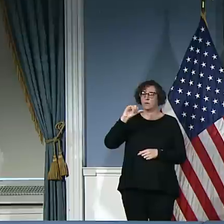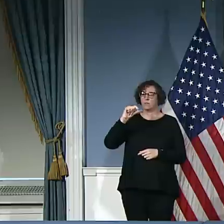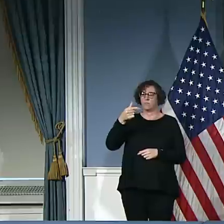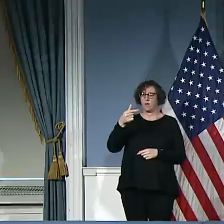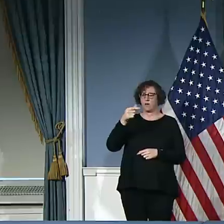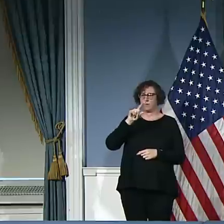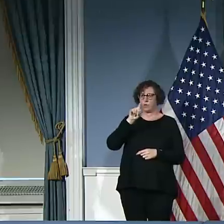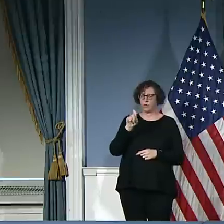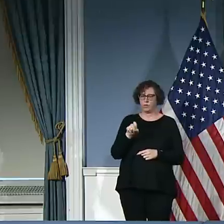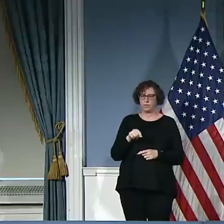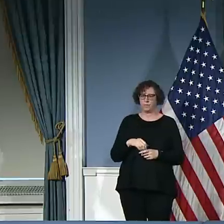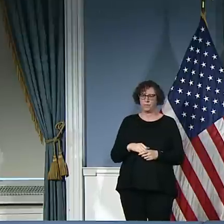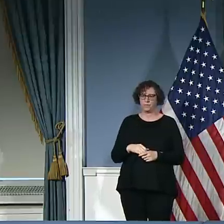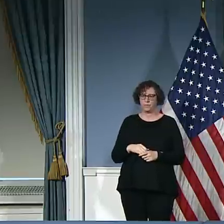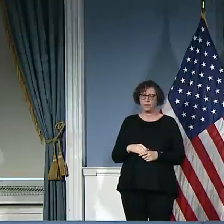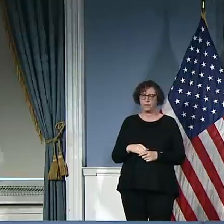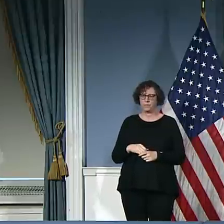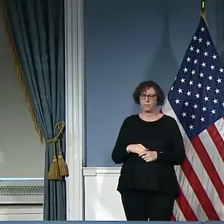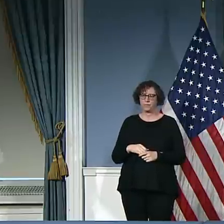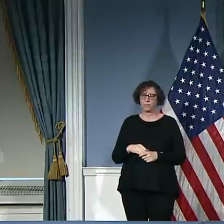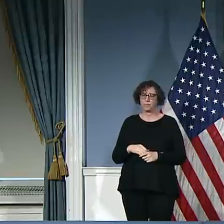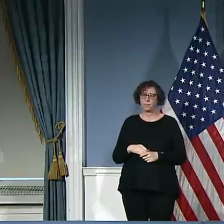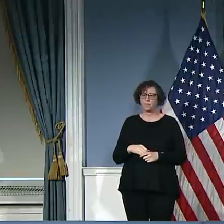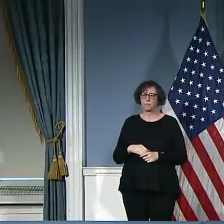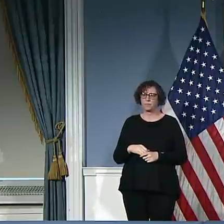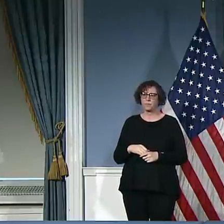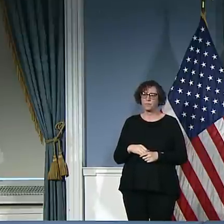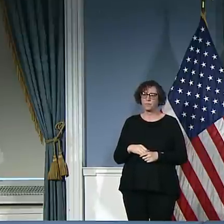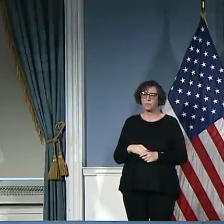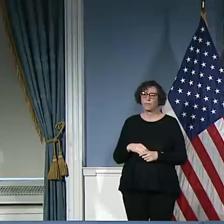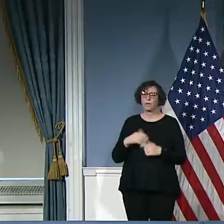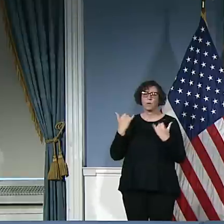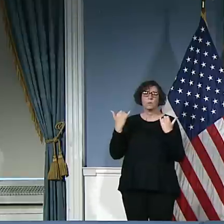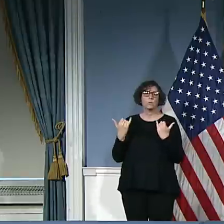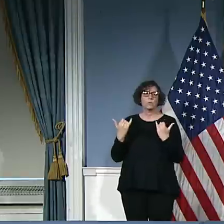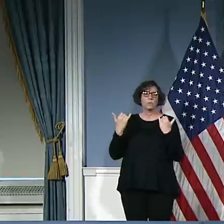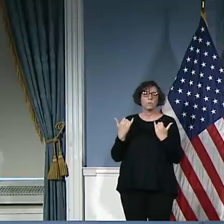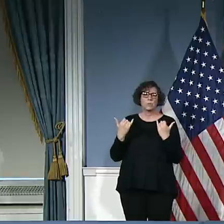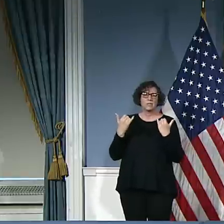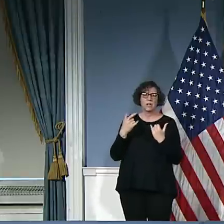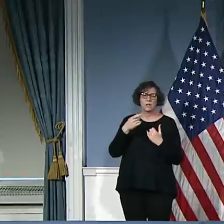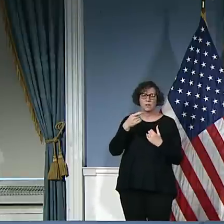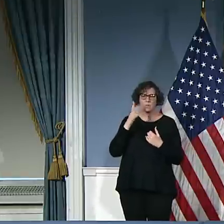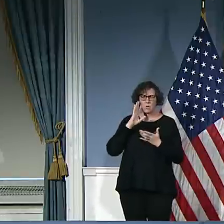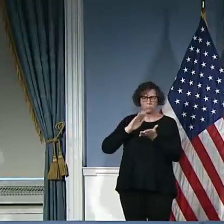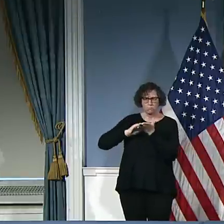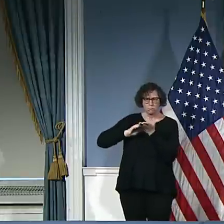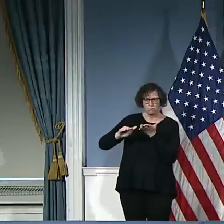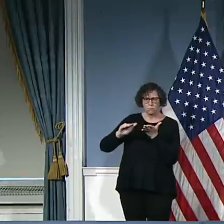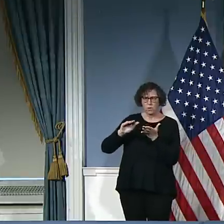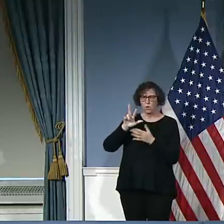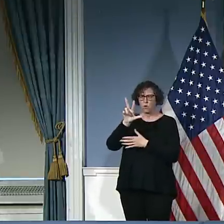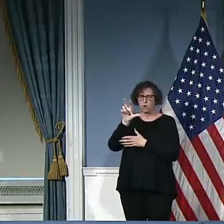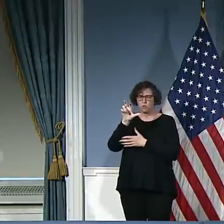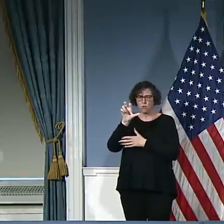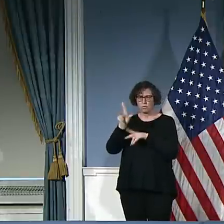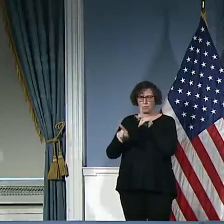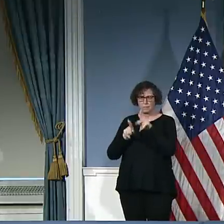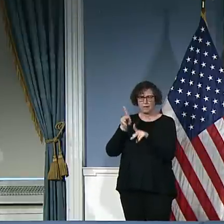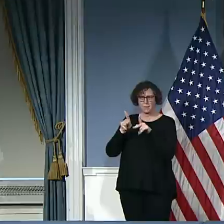and the other inmates you're working with other agencies to help move out, are these people that are only fallen to the vulnerable population?